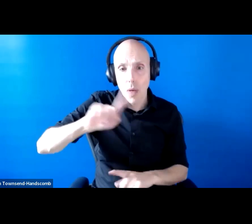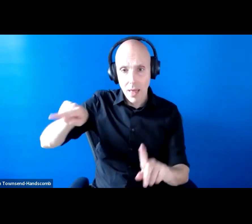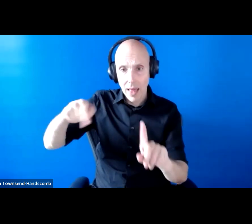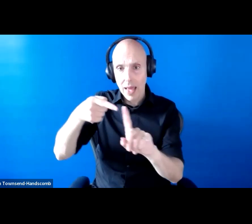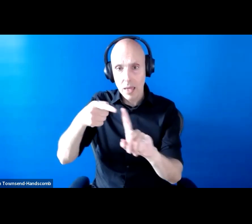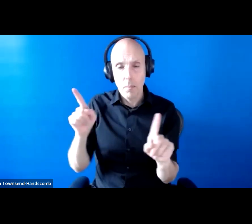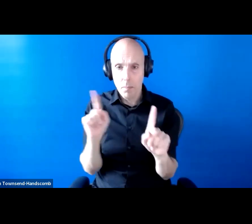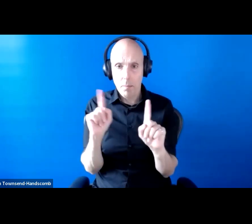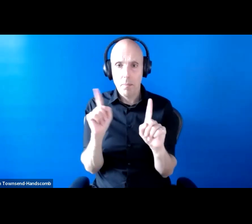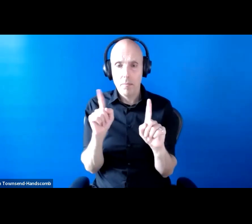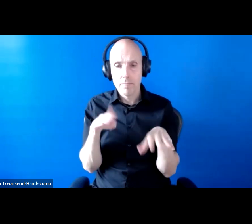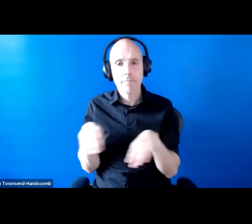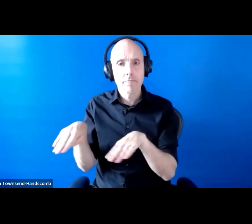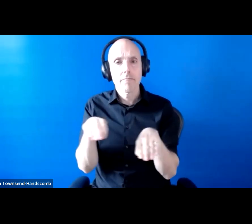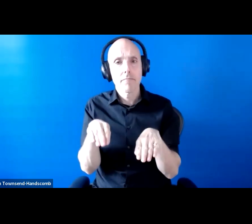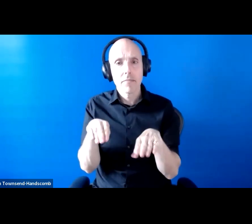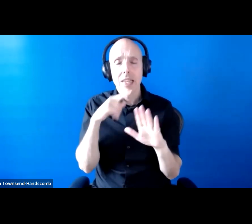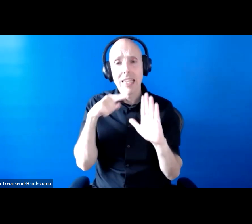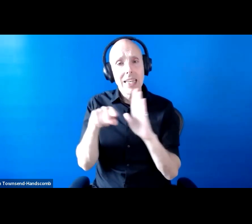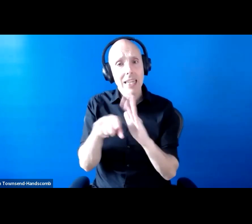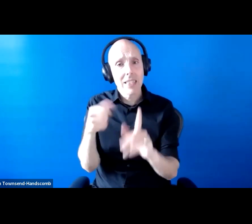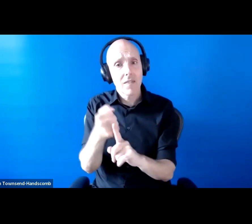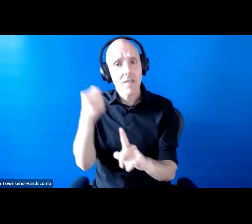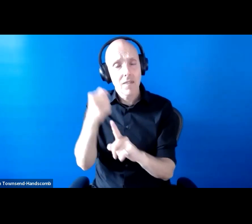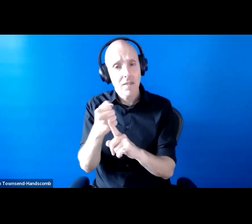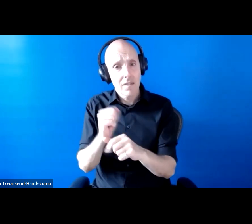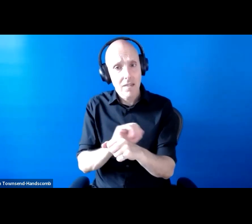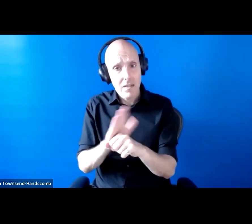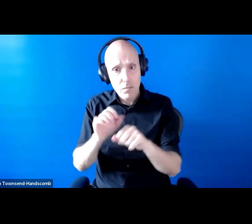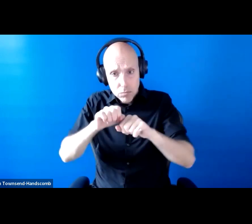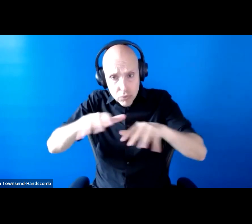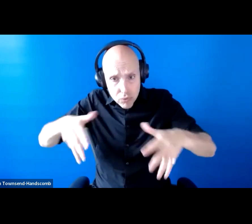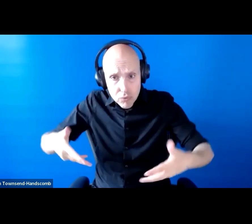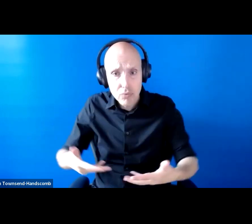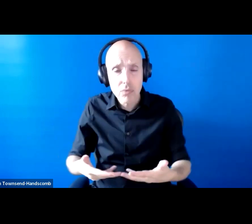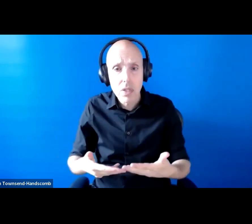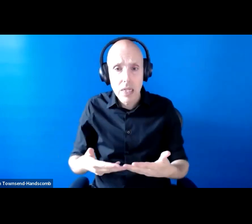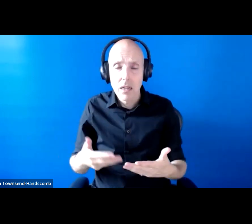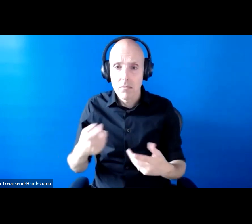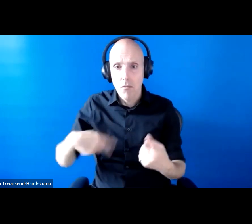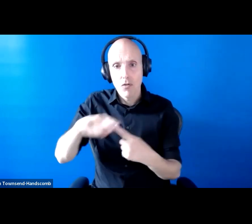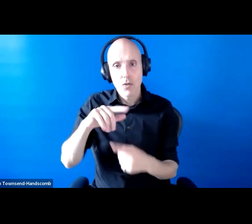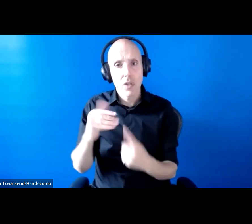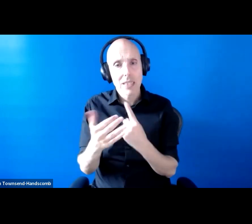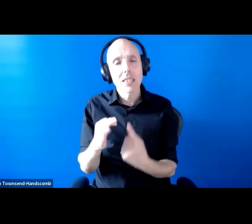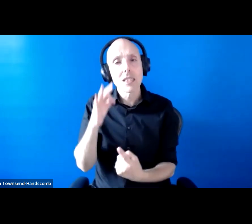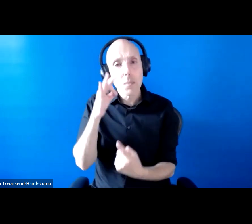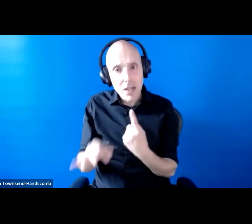negative impacts of this global pandemic on all aspects of society, particularly on those communities and individuals who are already